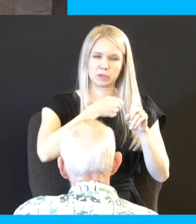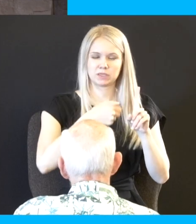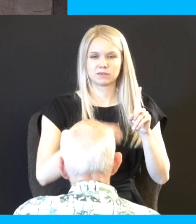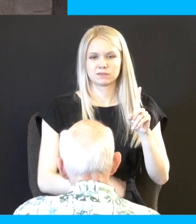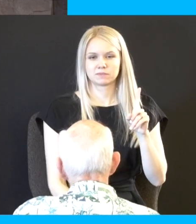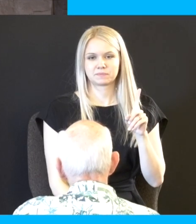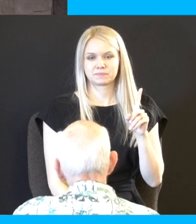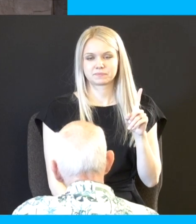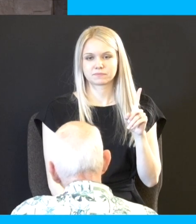that's what we deserved